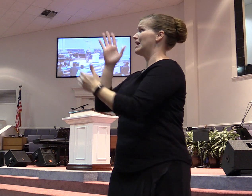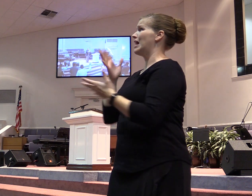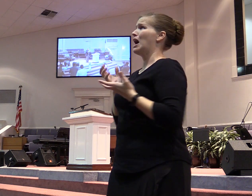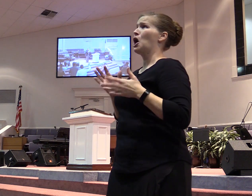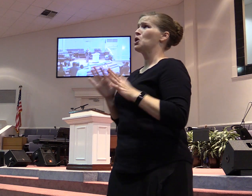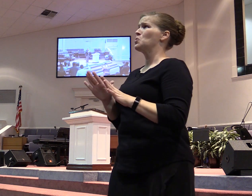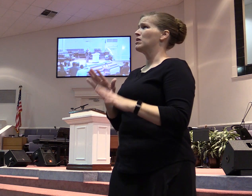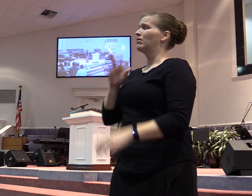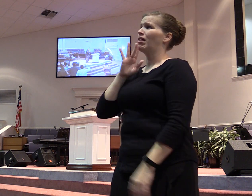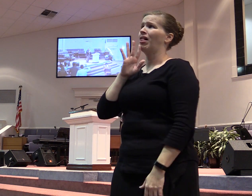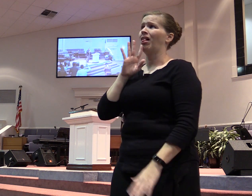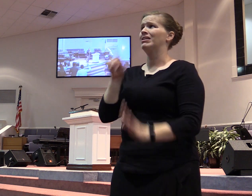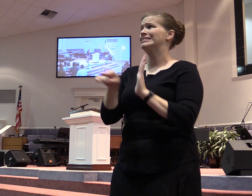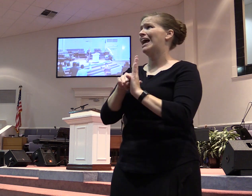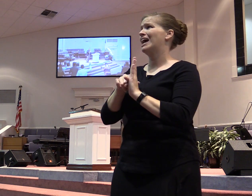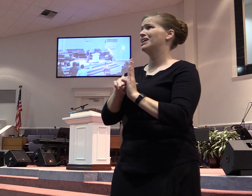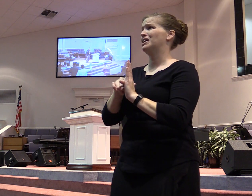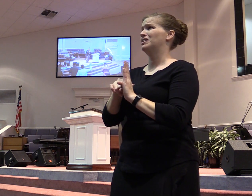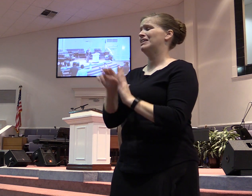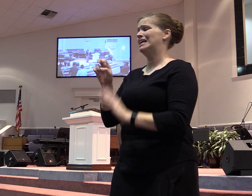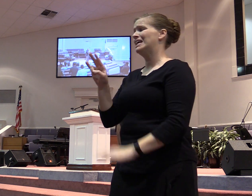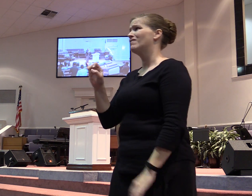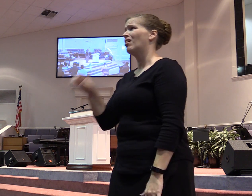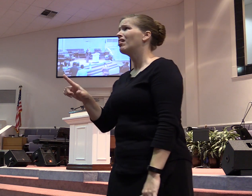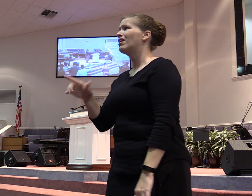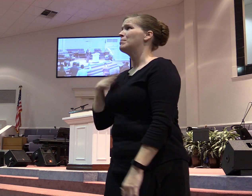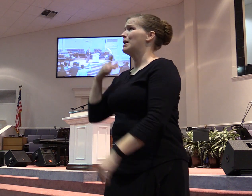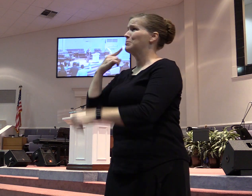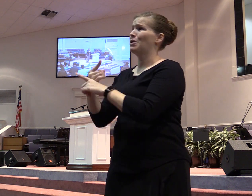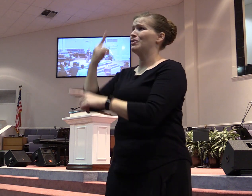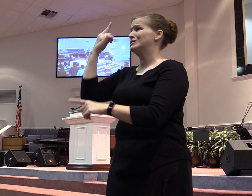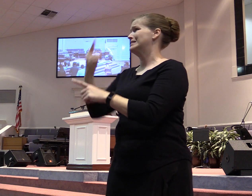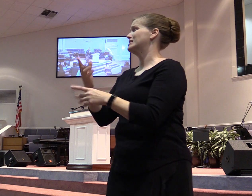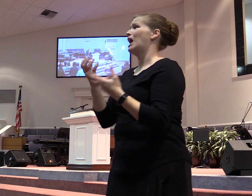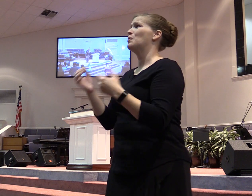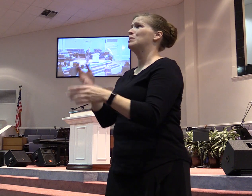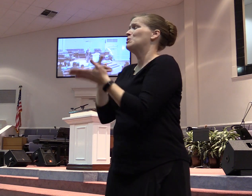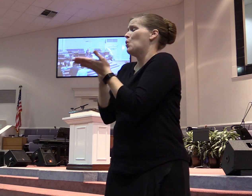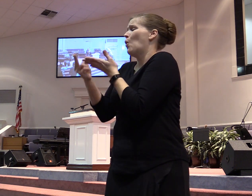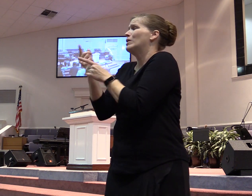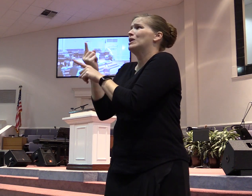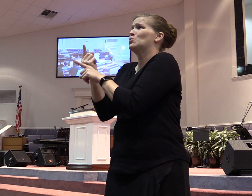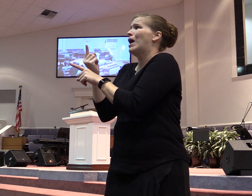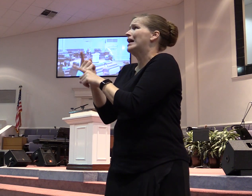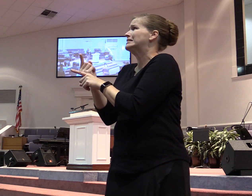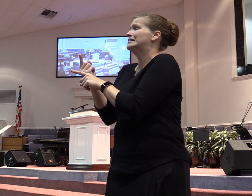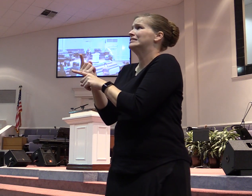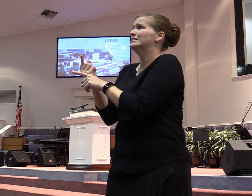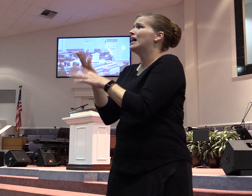evil of my brothers and sisters. God I want to be holy. want to be righteous. I want you to be able to use me.